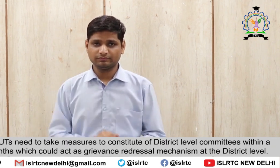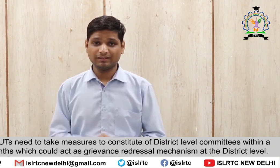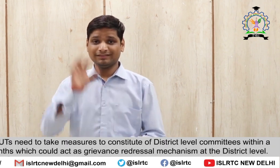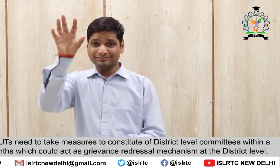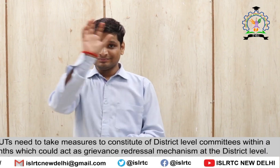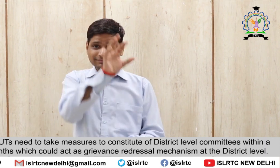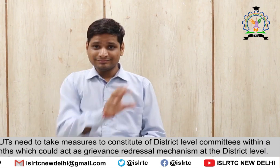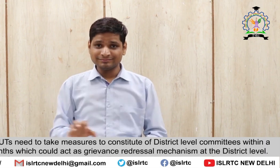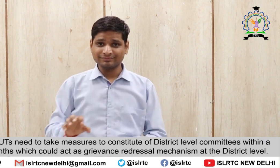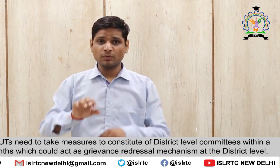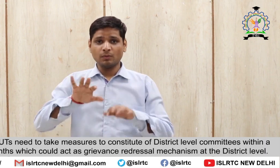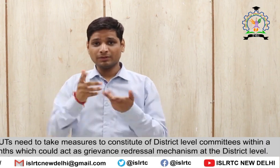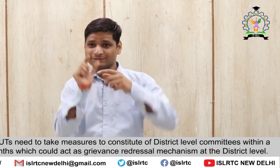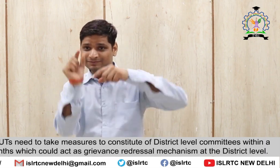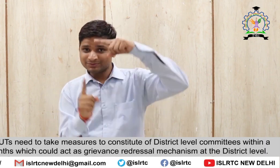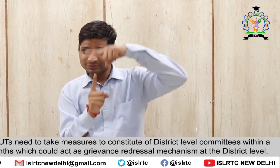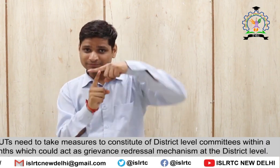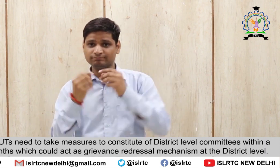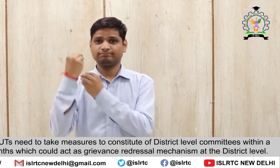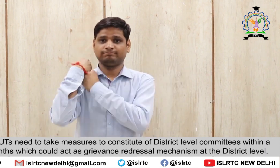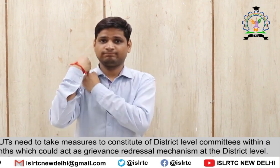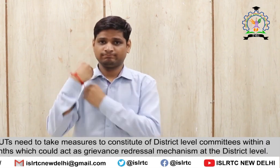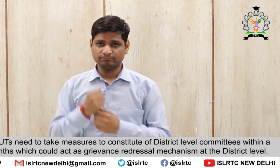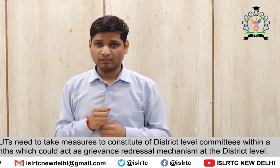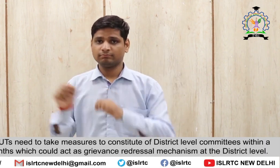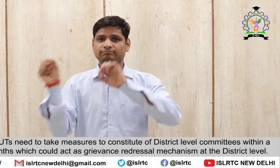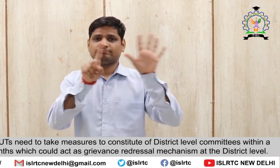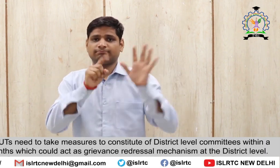All the states and urine territories Need to take measures To constitute